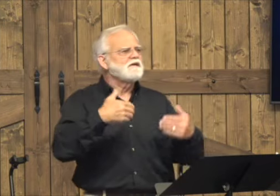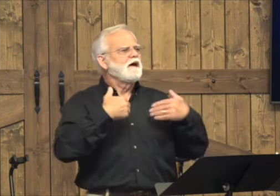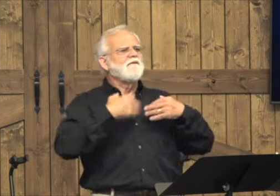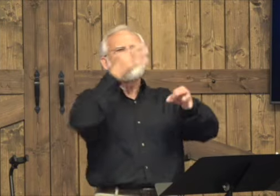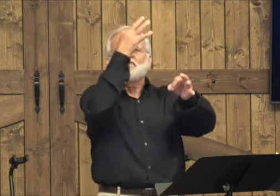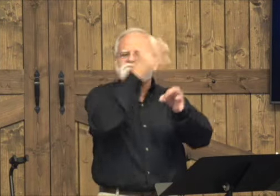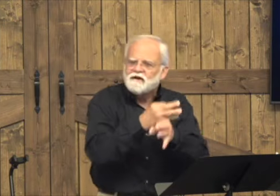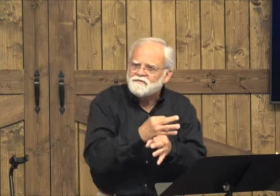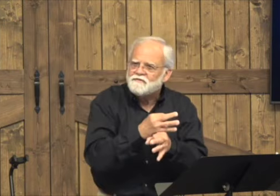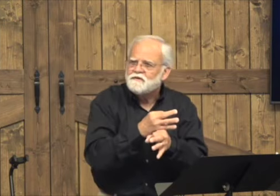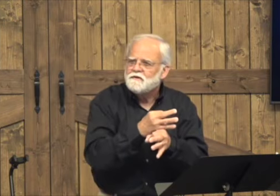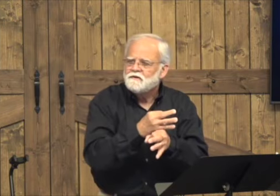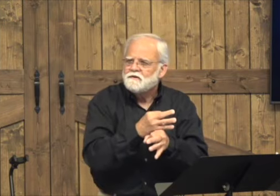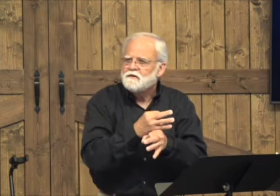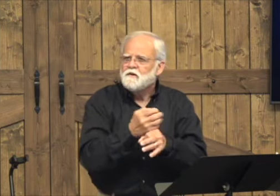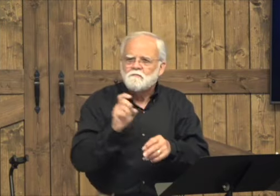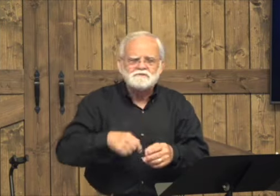But we must have faith.